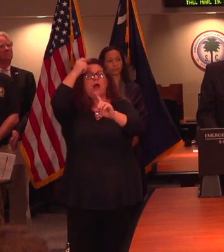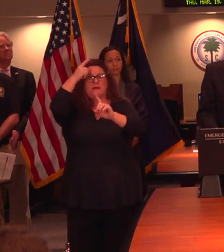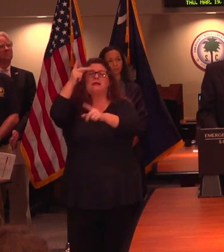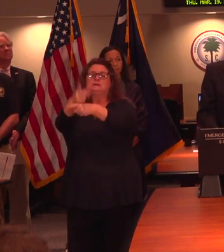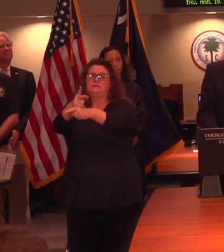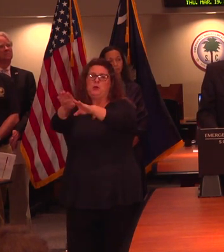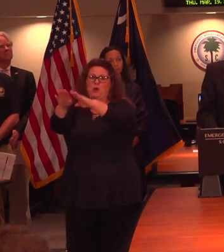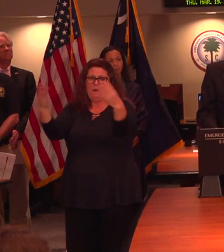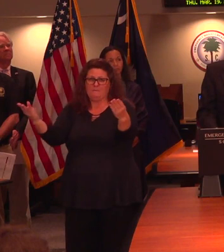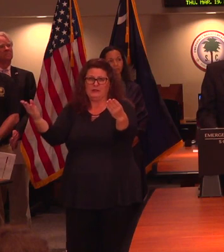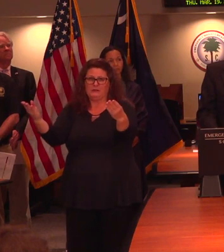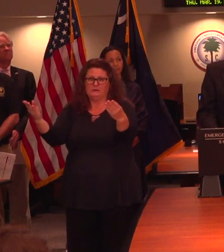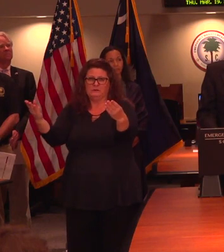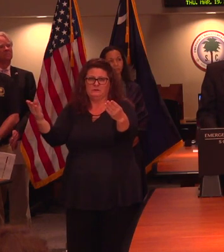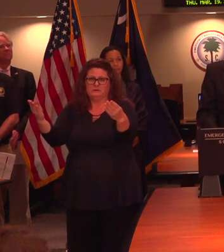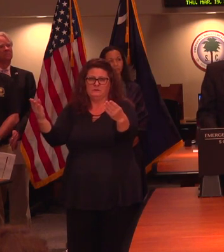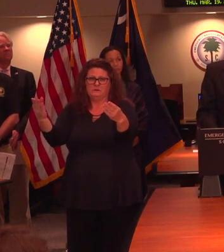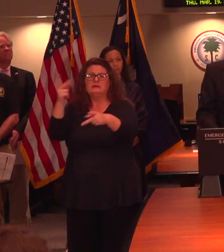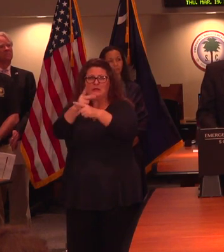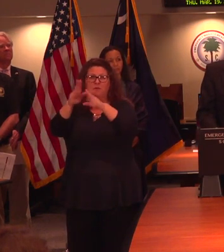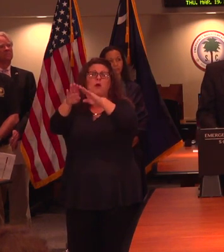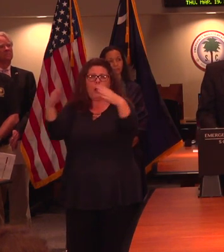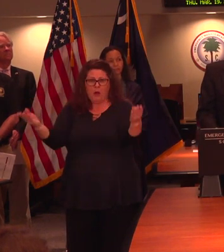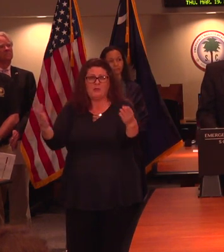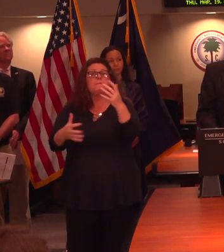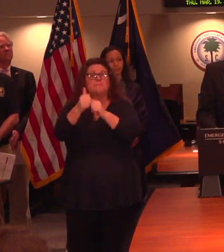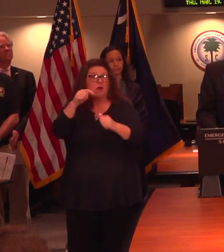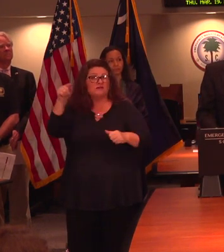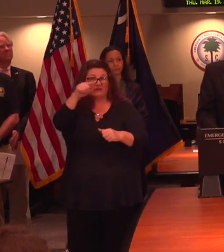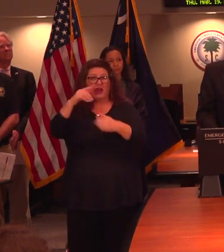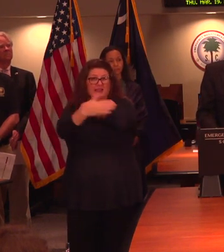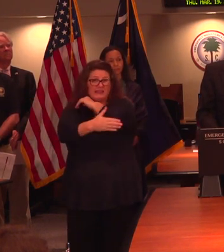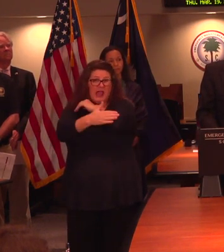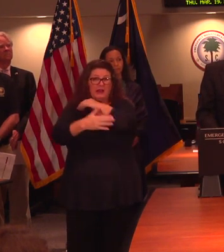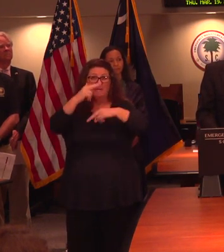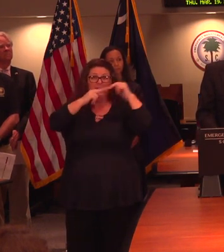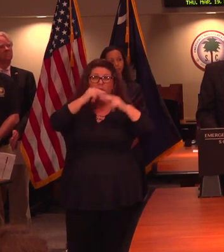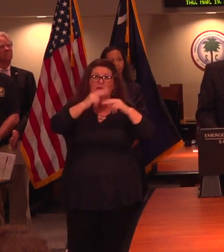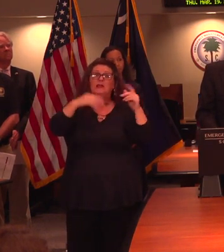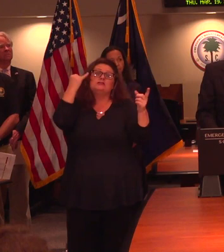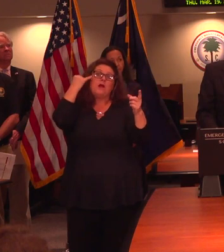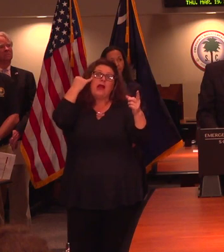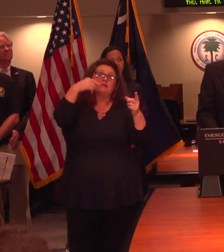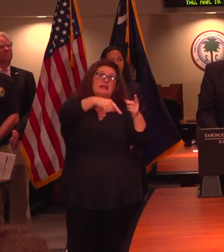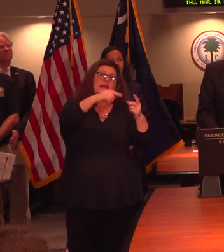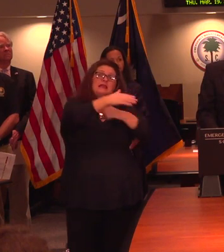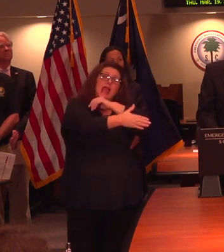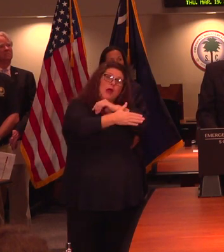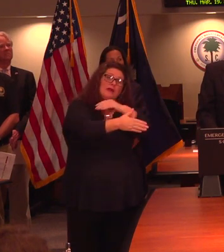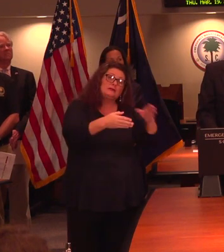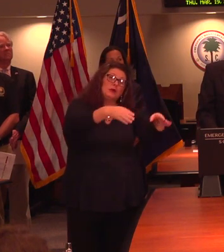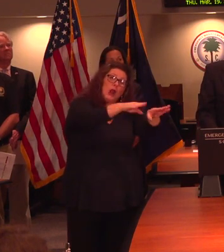open and responsive. And most of them are in county buildings. If the counties close, they cannot, they must not